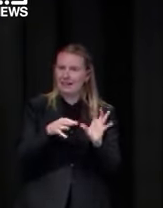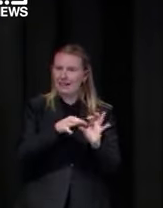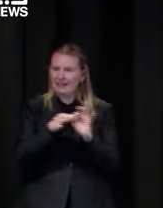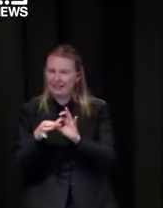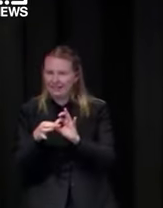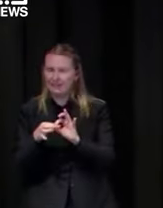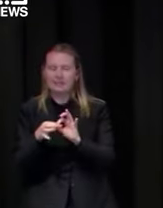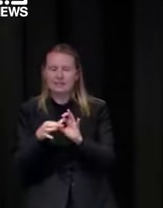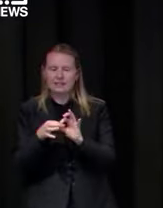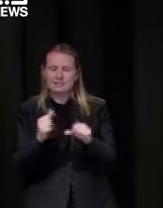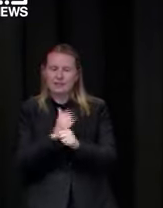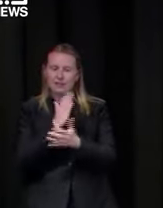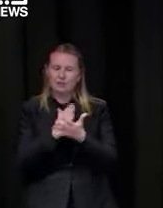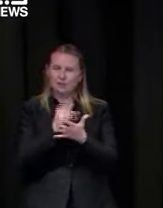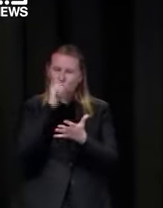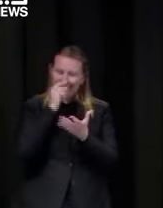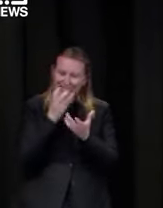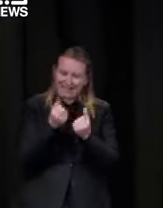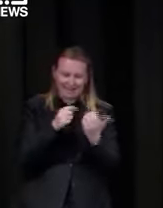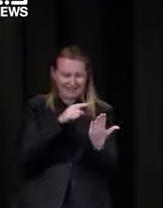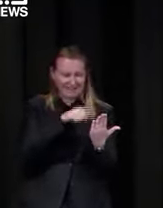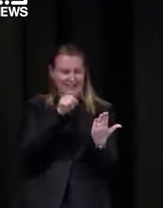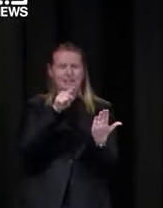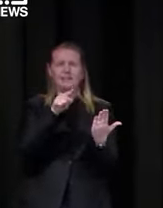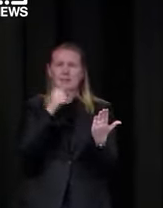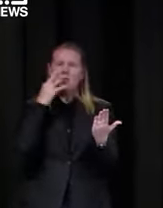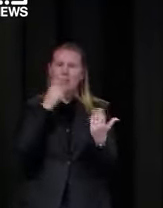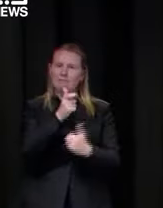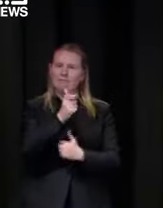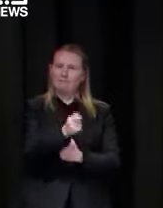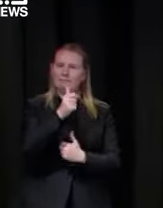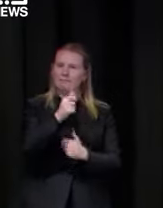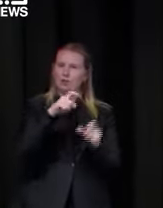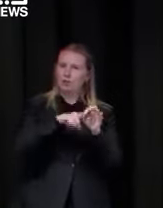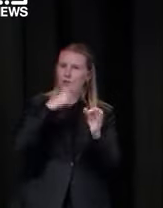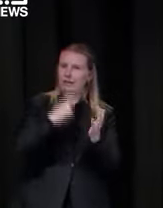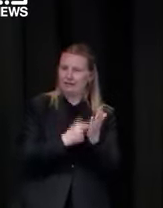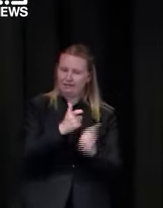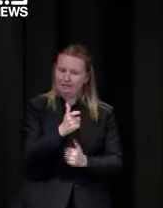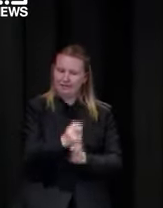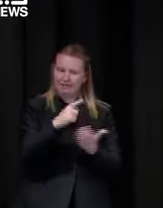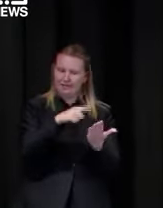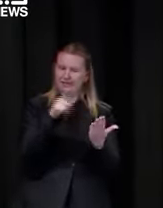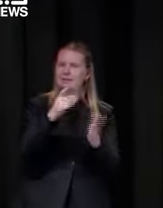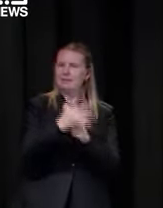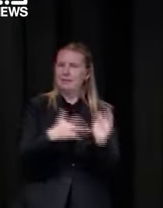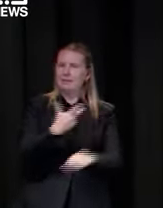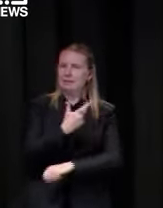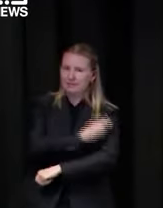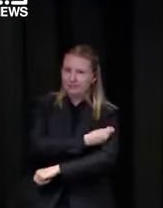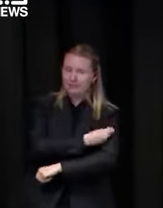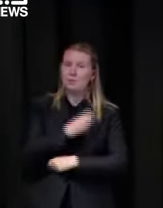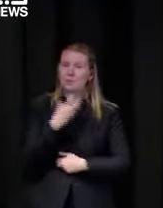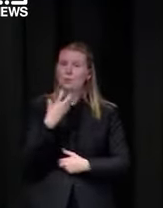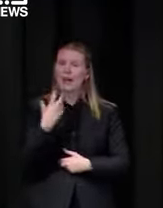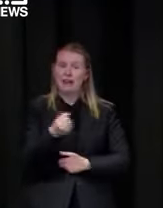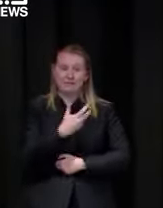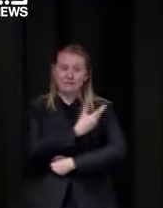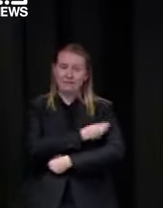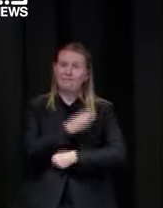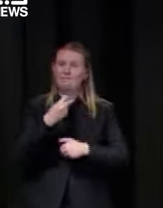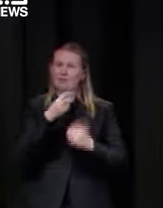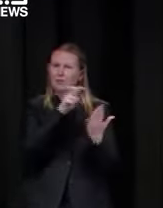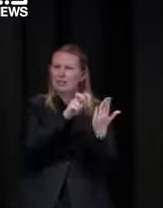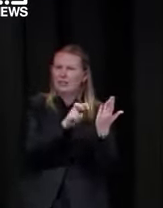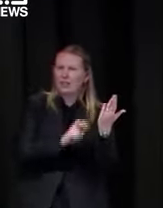green tick or or the red cross right so uh you've got the australian immunization registry uh you've